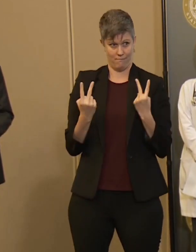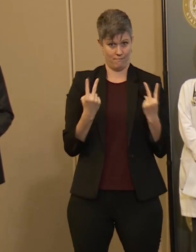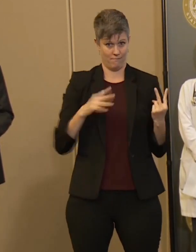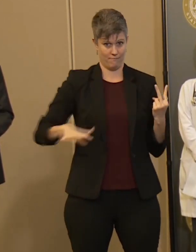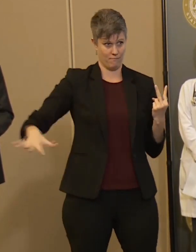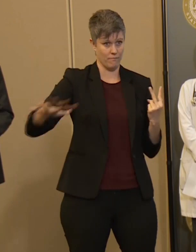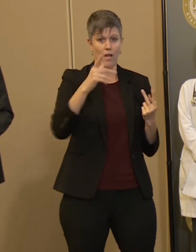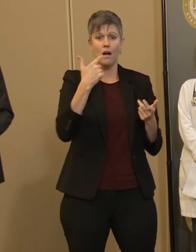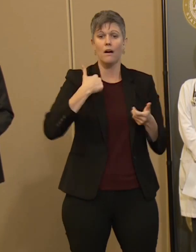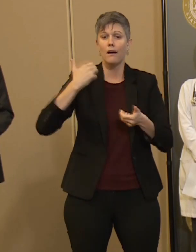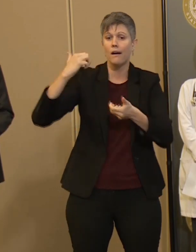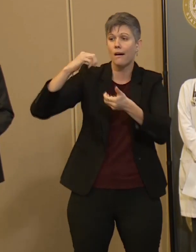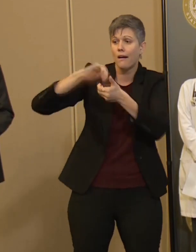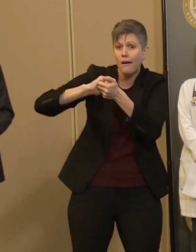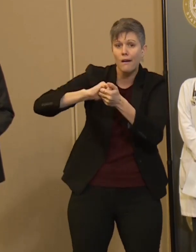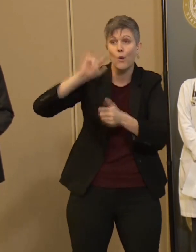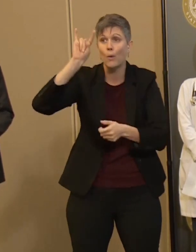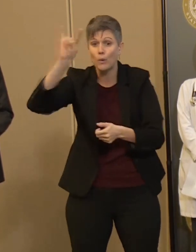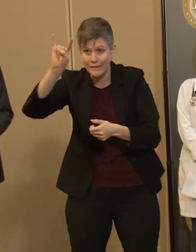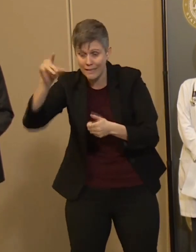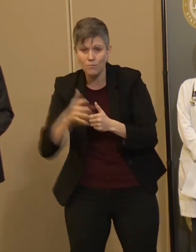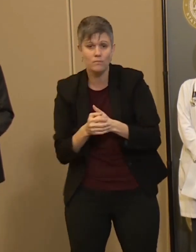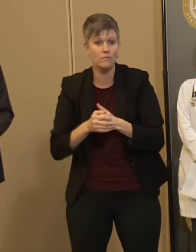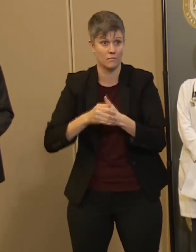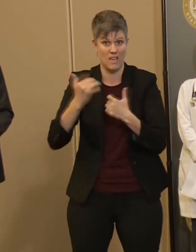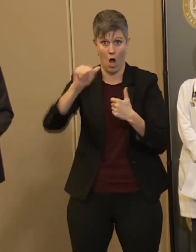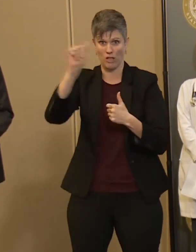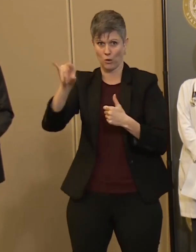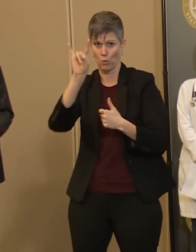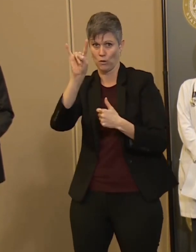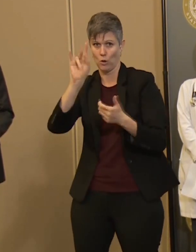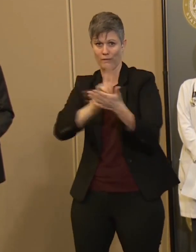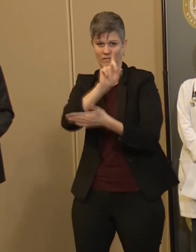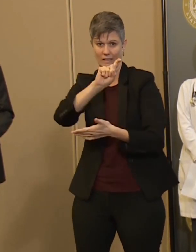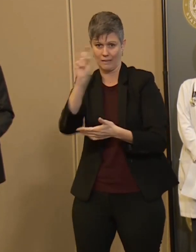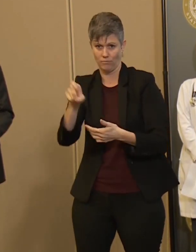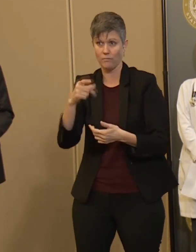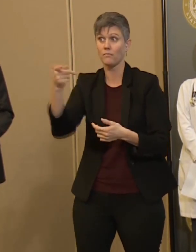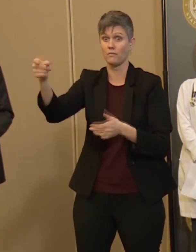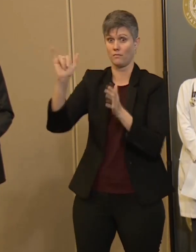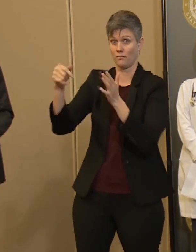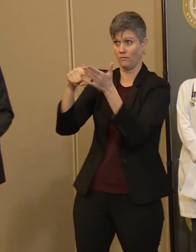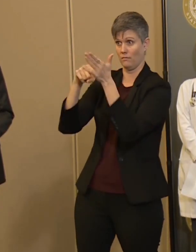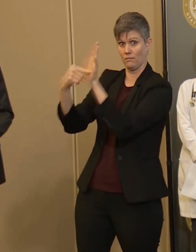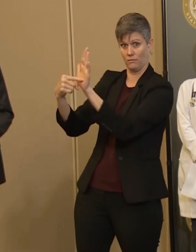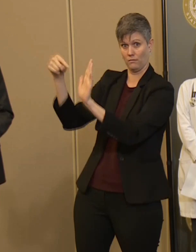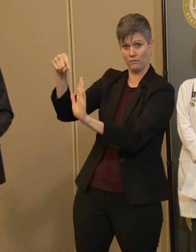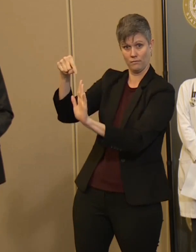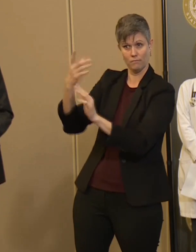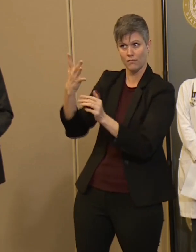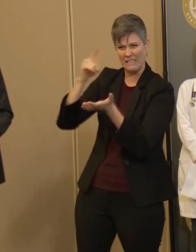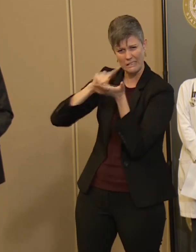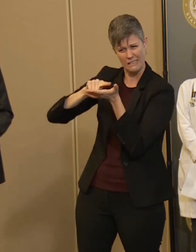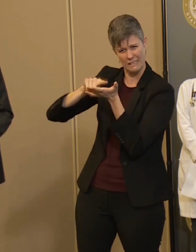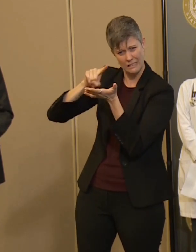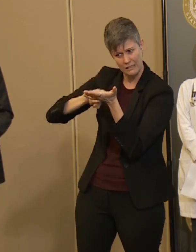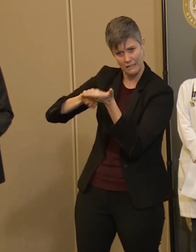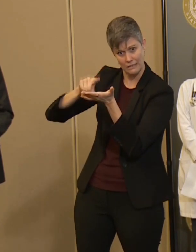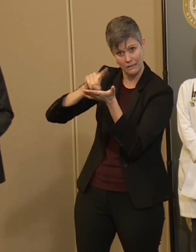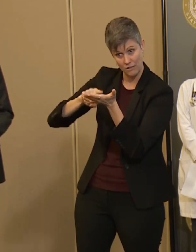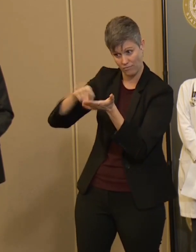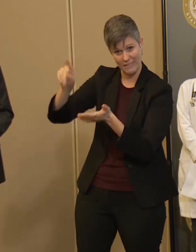at the University of Texas at Austin. That modeling suggests that in the short term, in the next